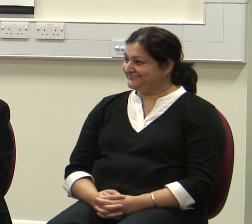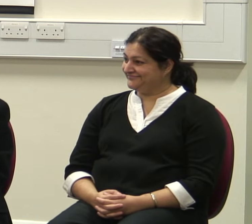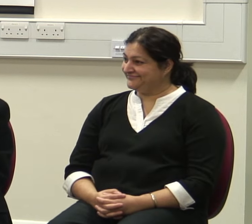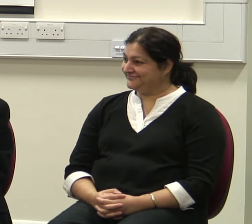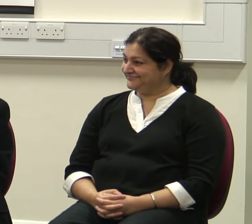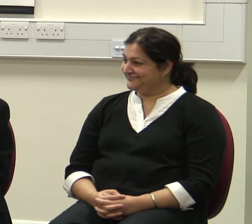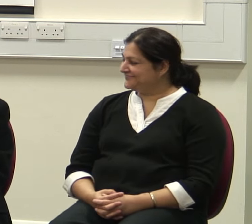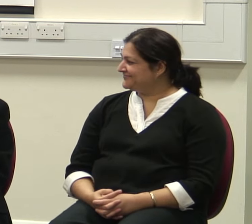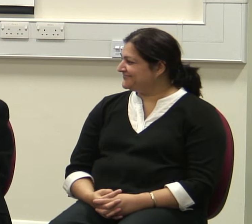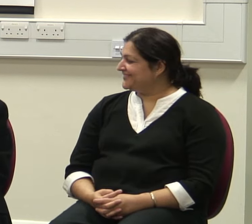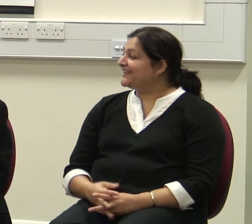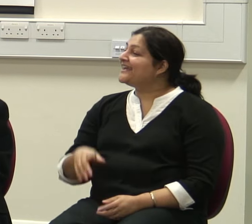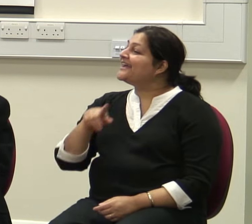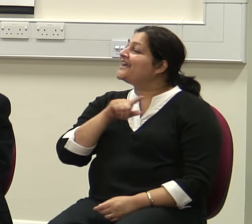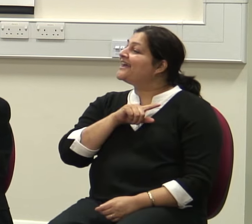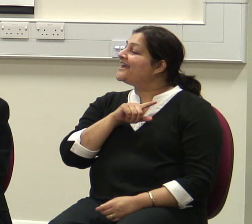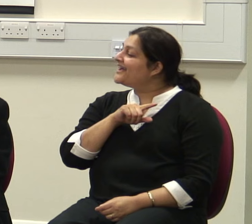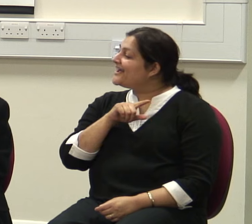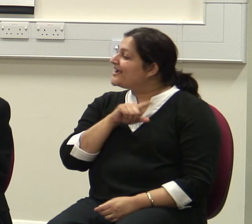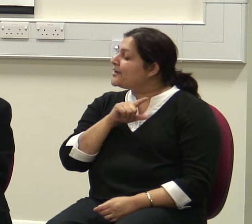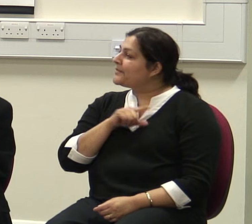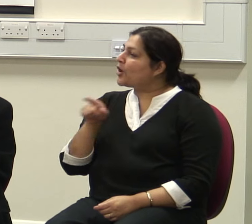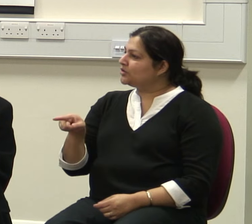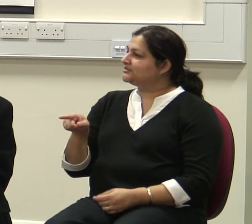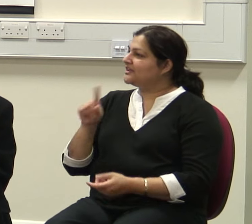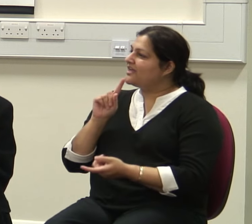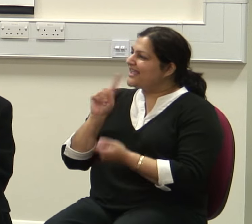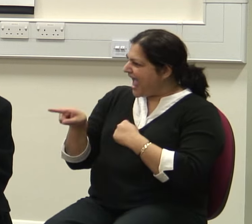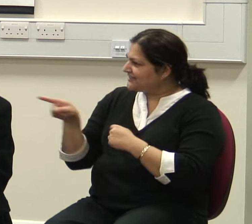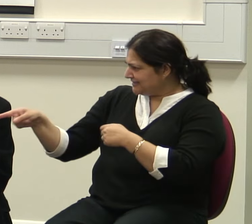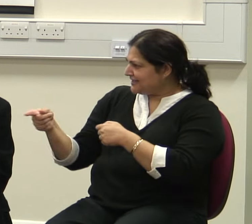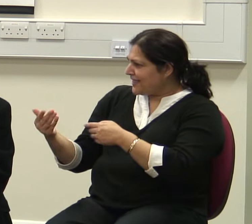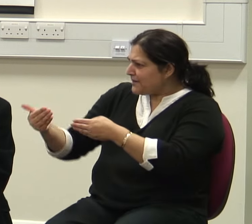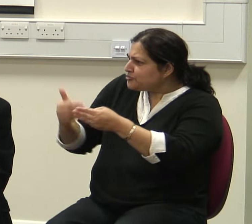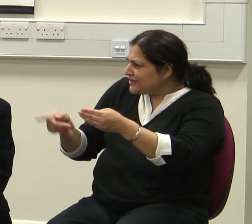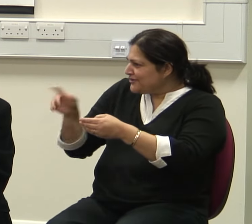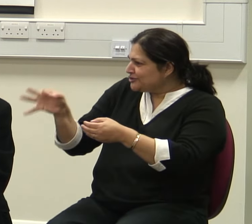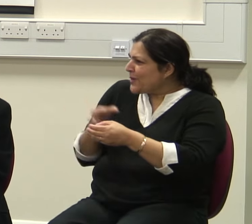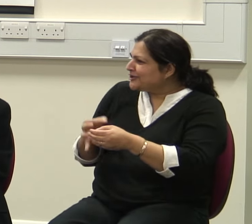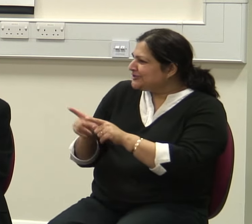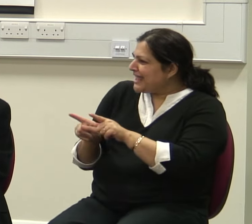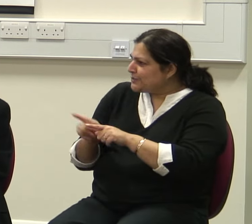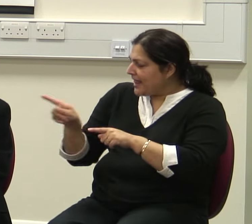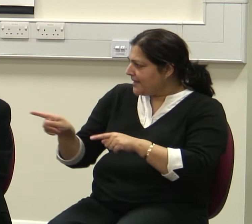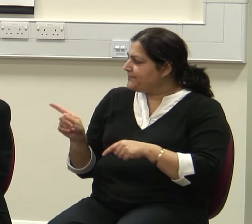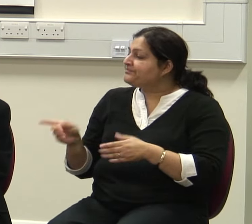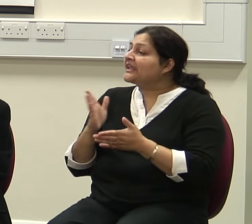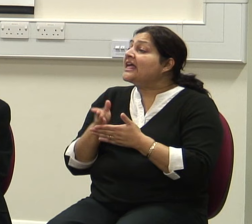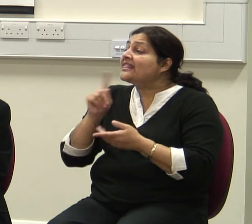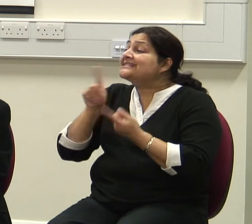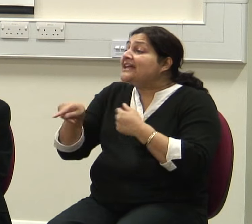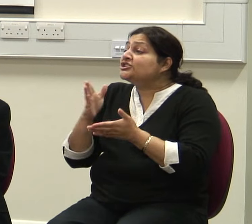recently, but a long time ago. Because this ties in with your previous question. This is a primarily political political